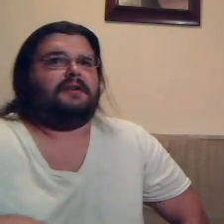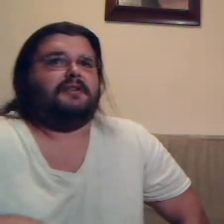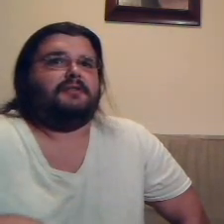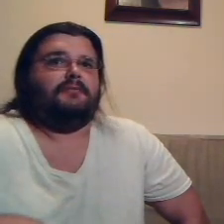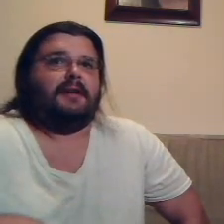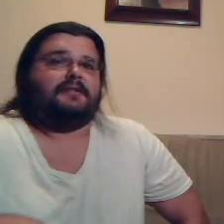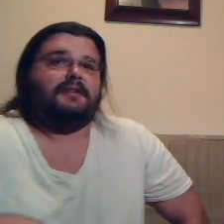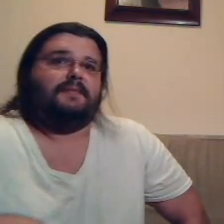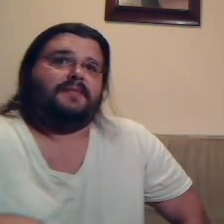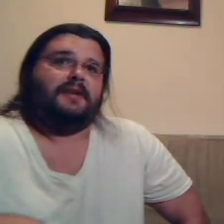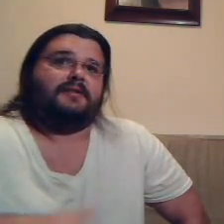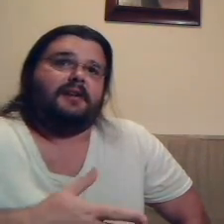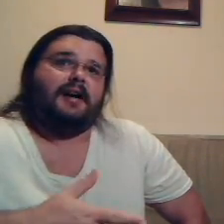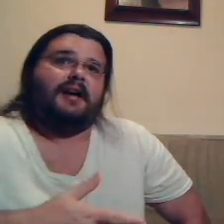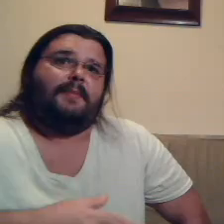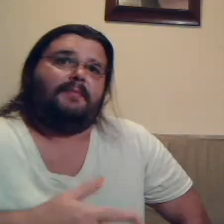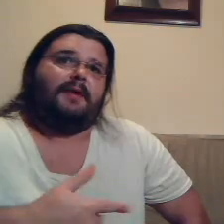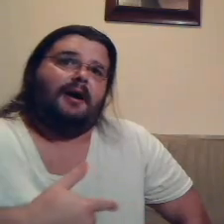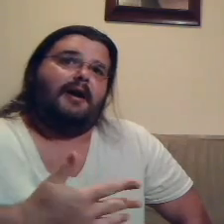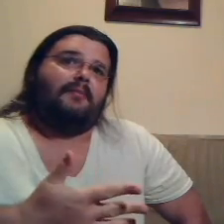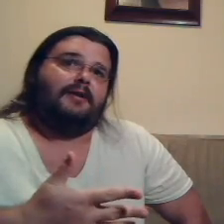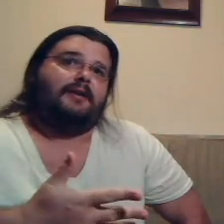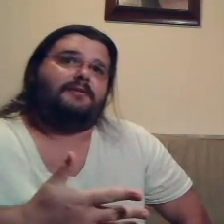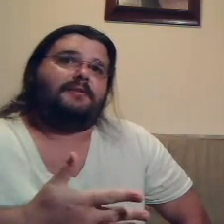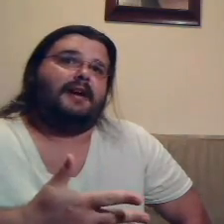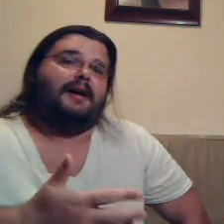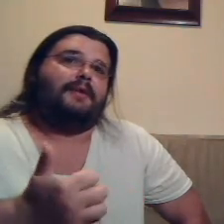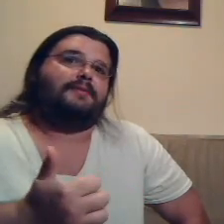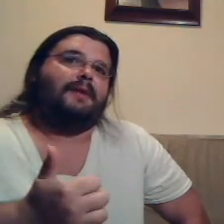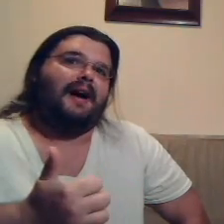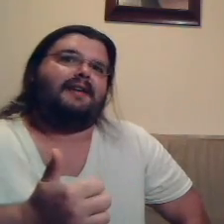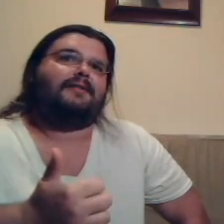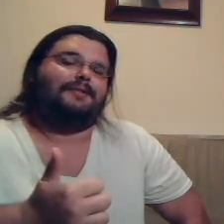because she wasted his time and everyone else's time that was behind her.